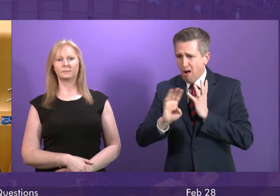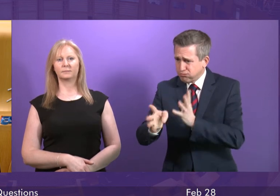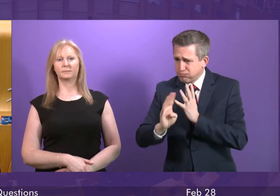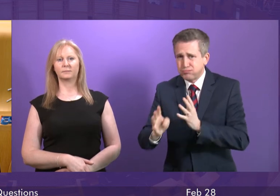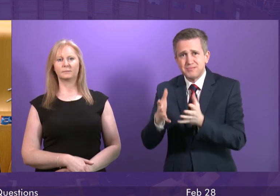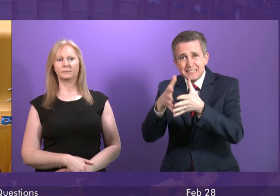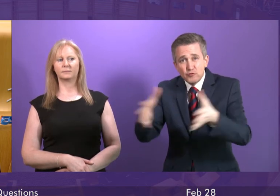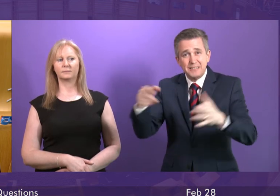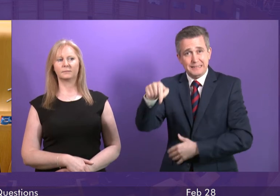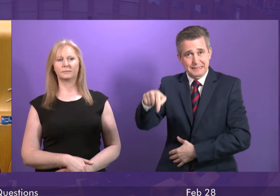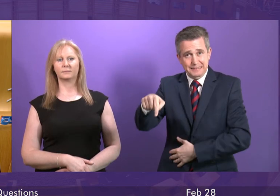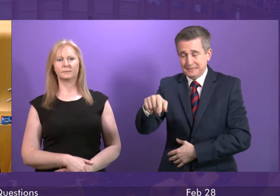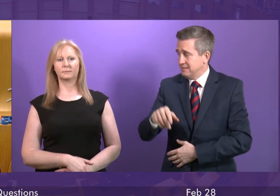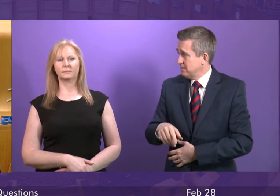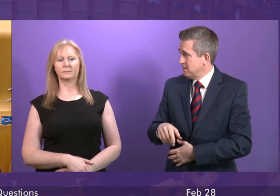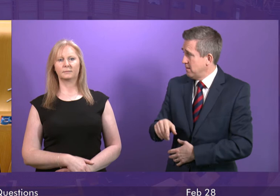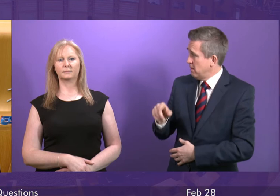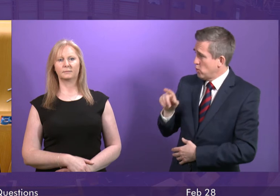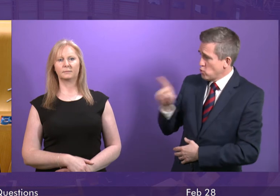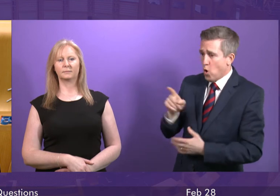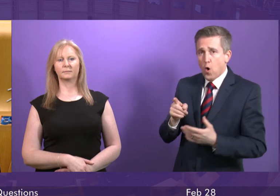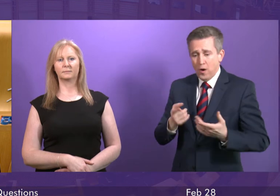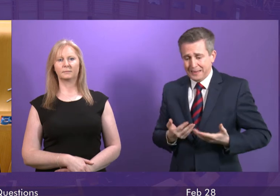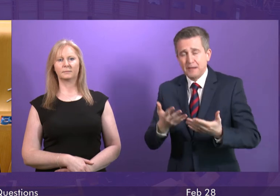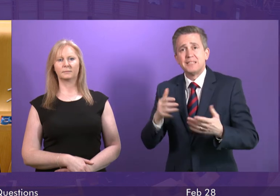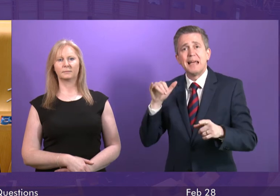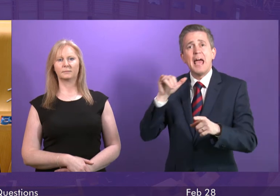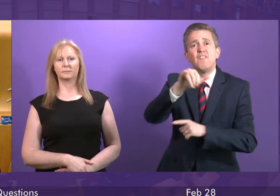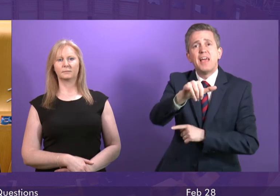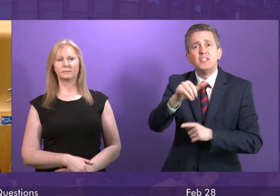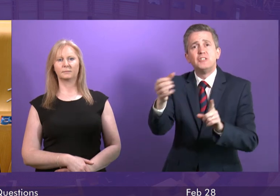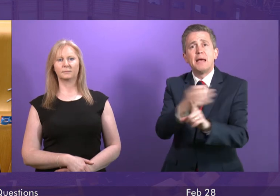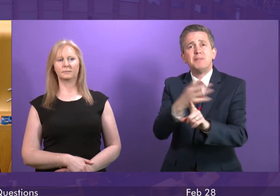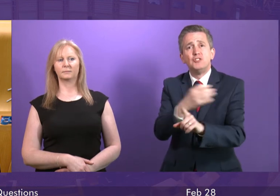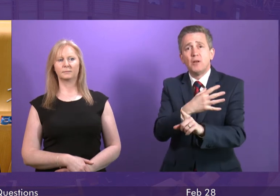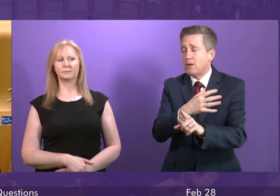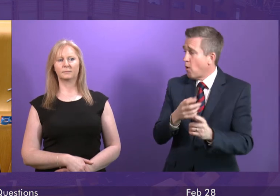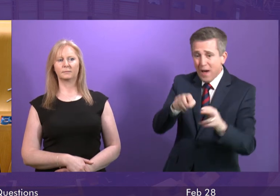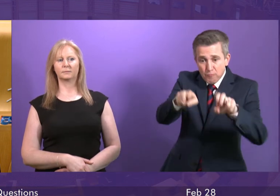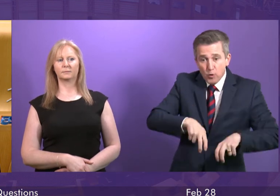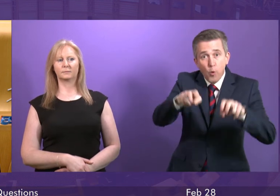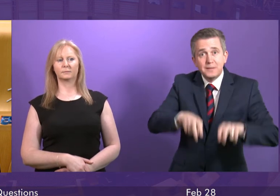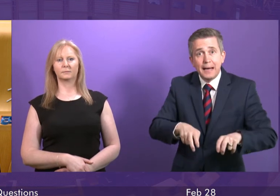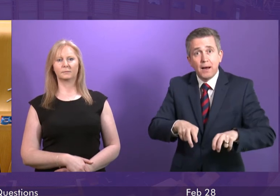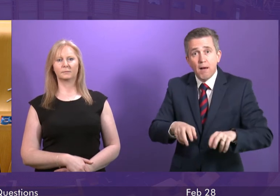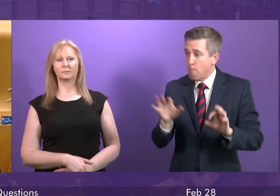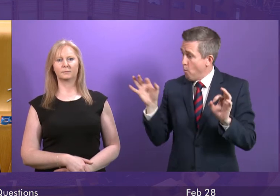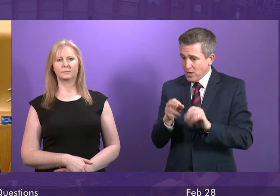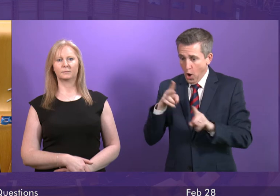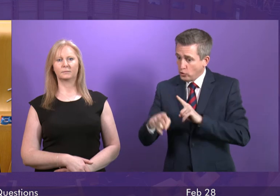that we are counting our aviation emissions. Yes, we are counting them, but we are not cutting them. Counting them is only any use if it helps us